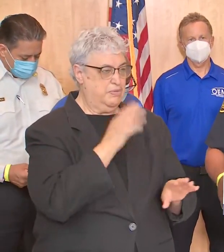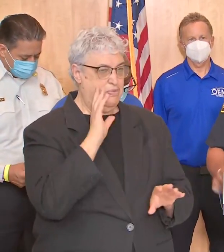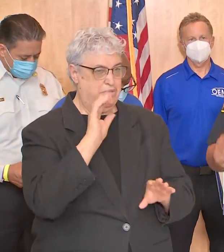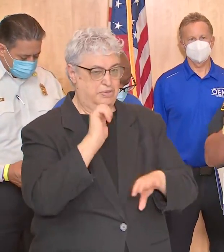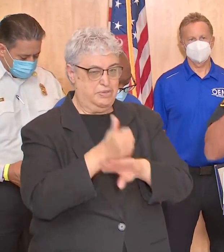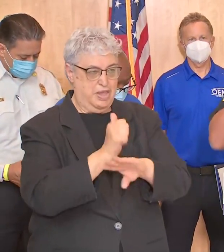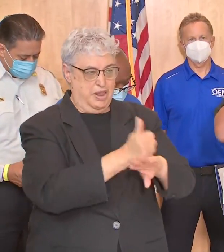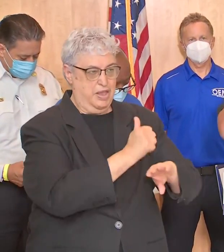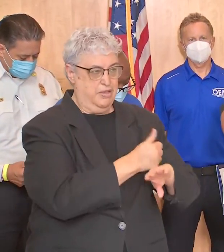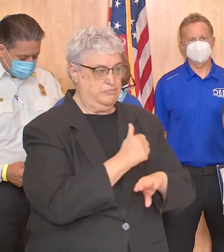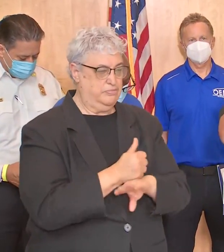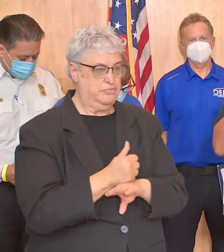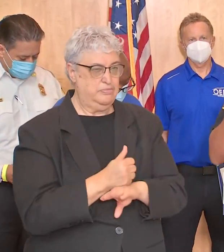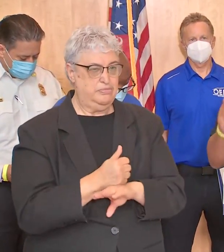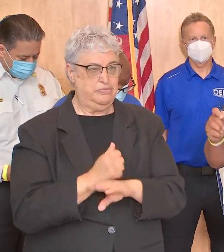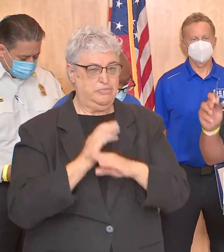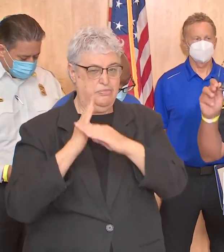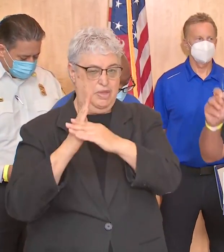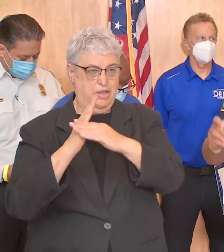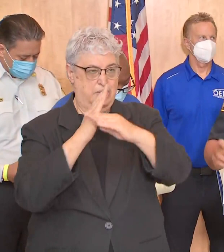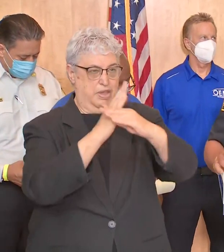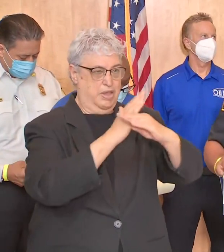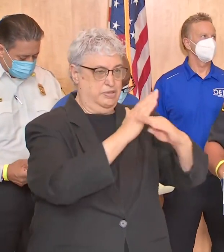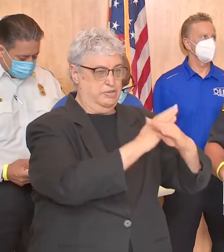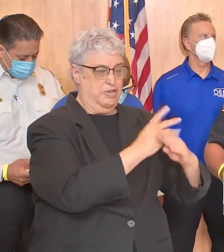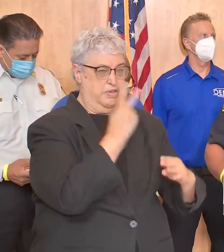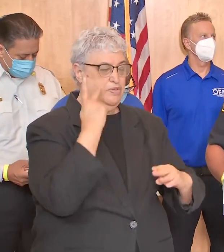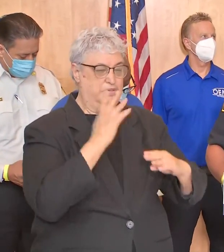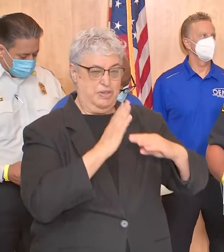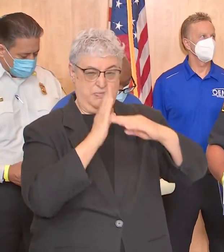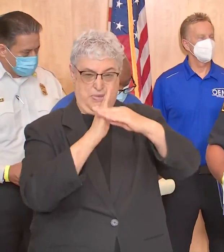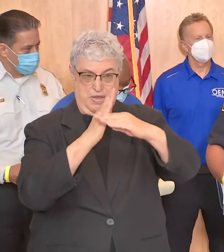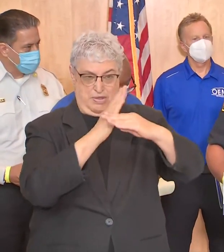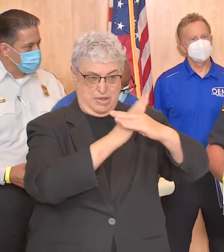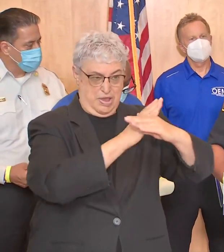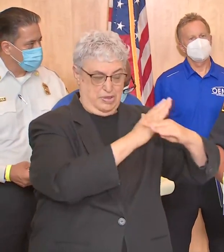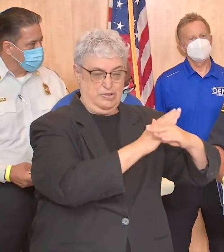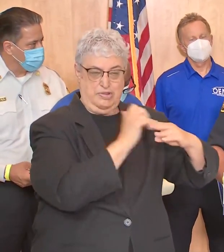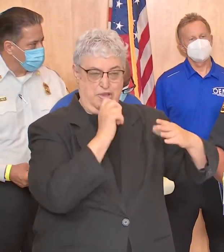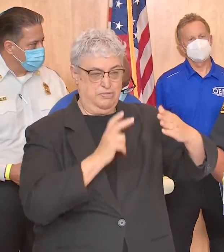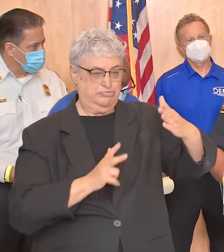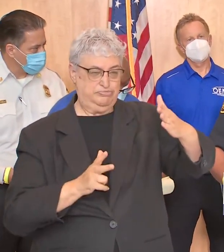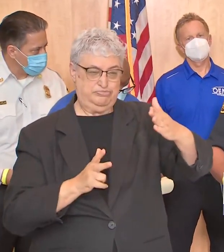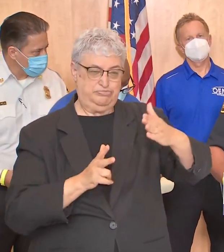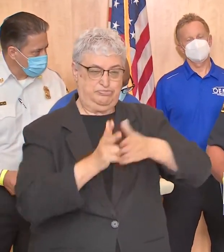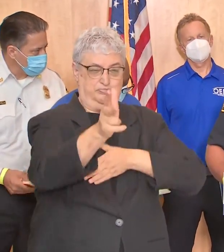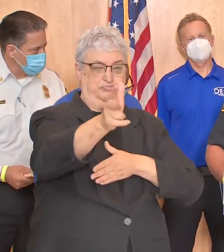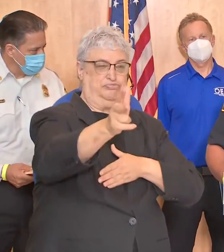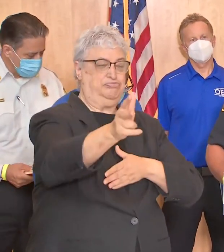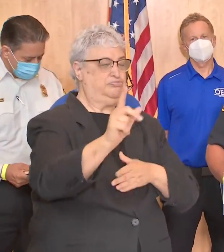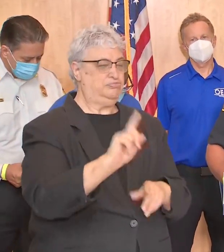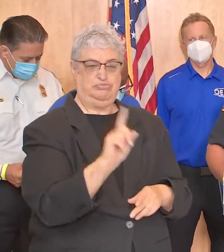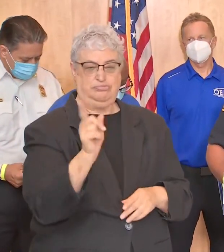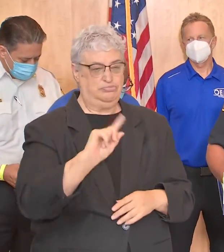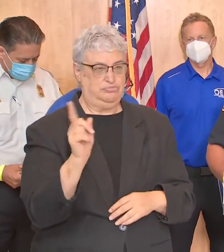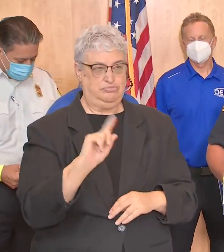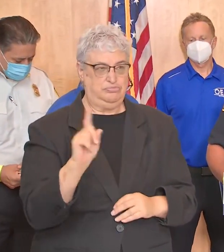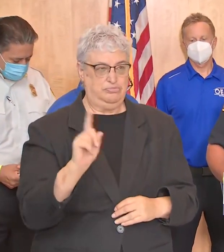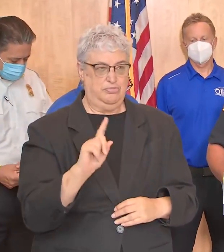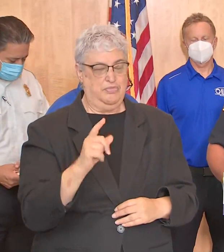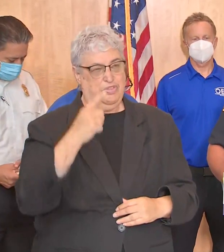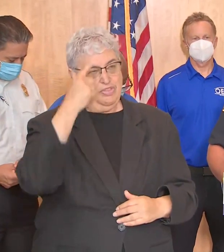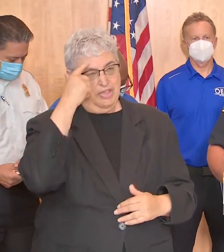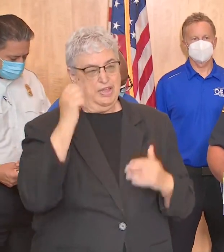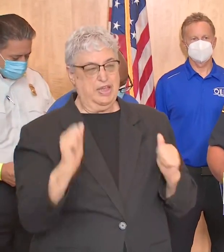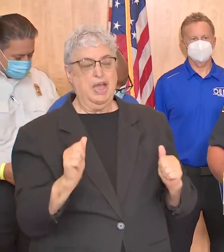putting up barricades if you see barricades do not be that person that decides to drive through them because they think